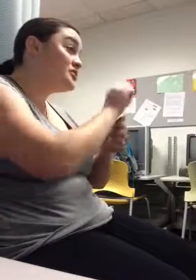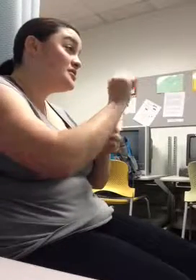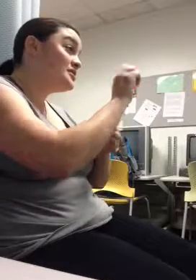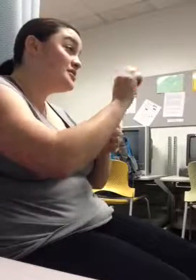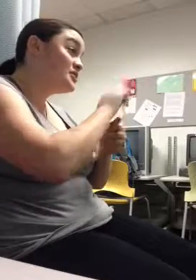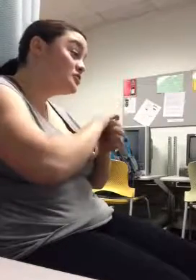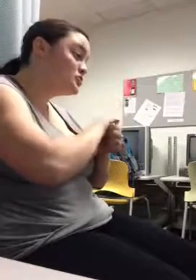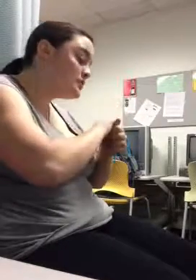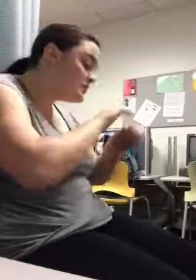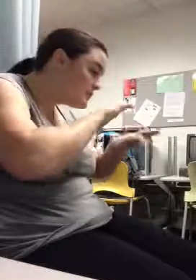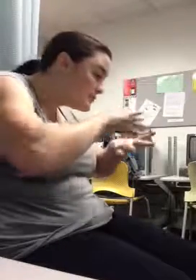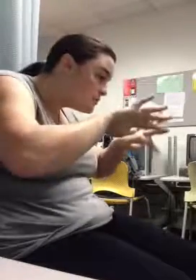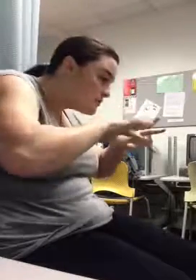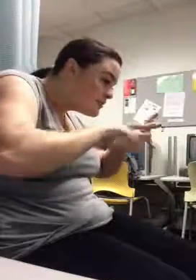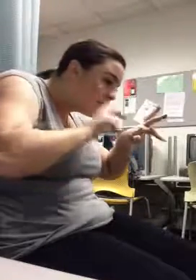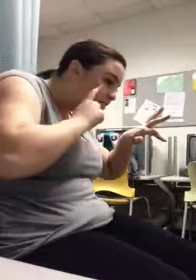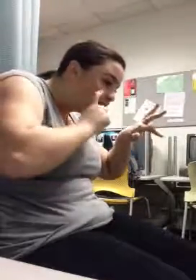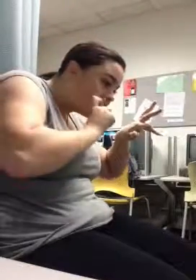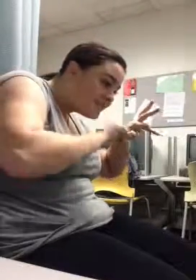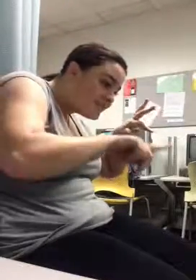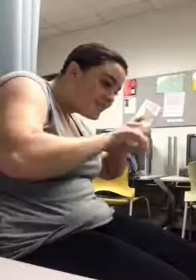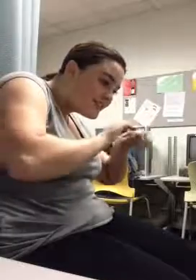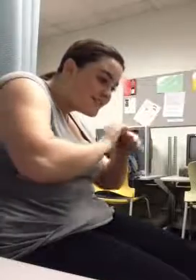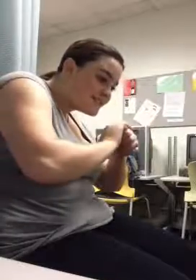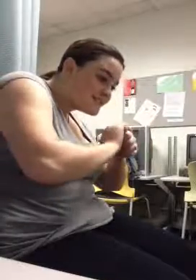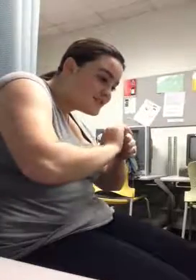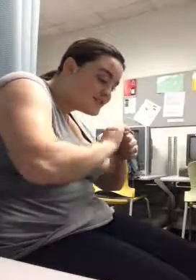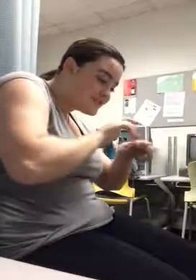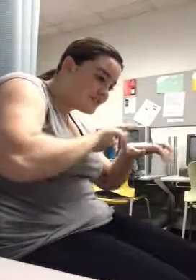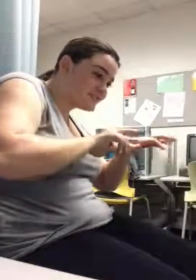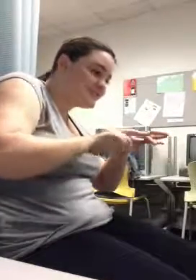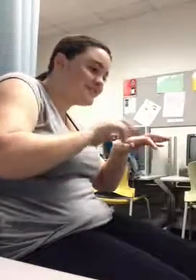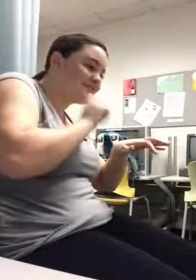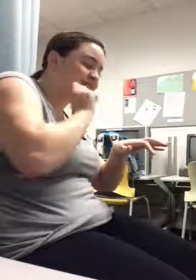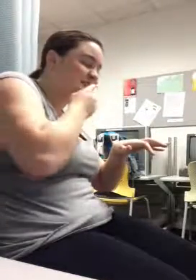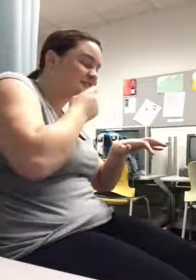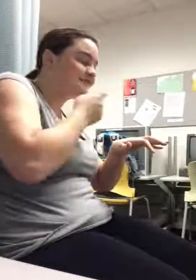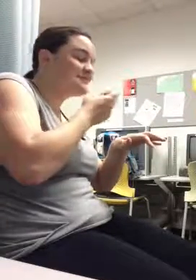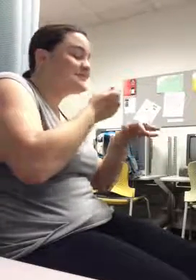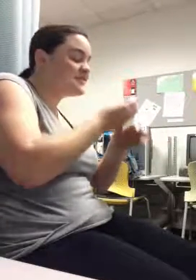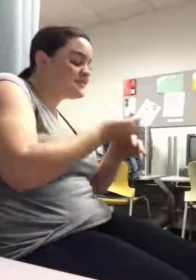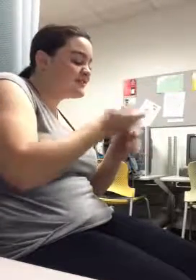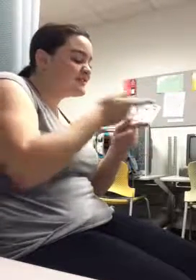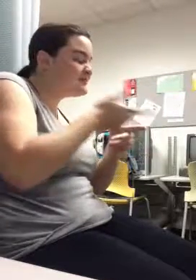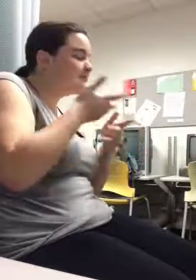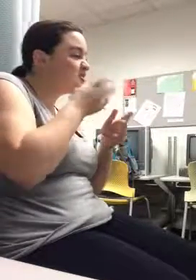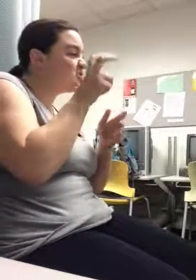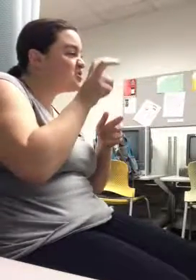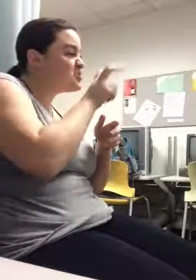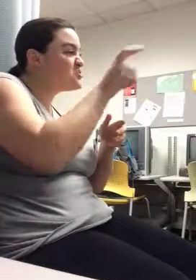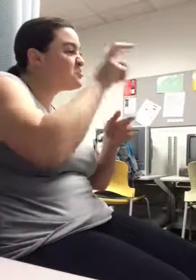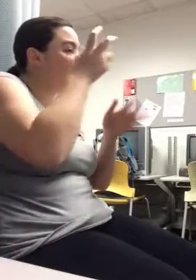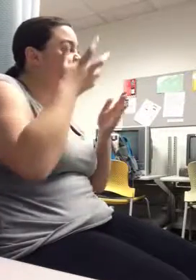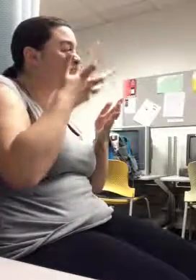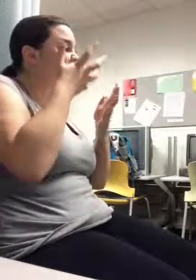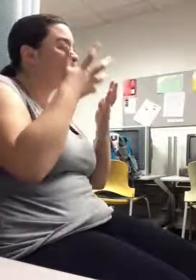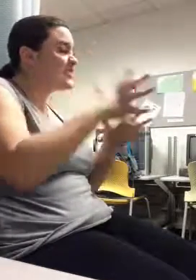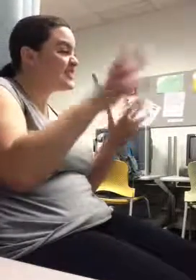So after the tour was done, we came back and we're getting ready to head